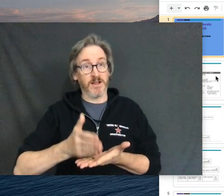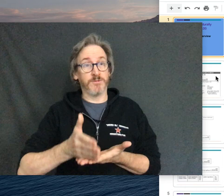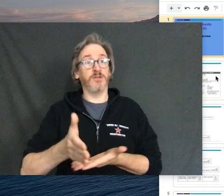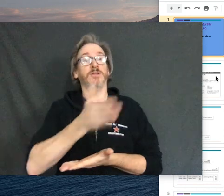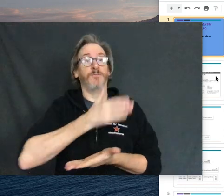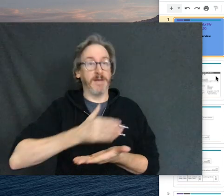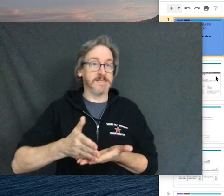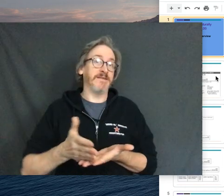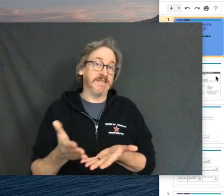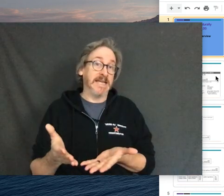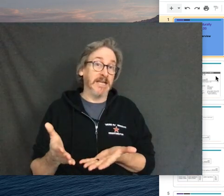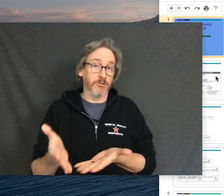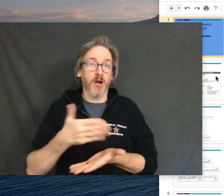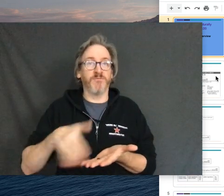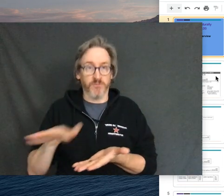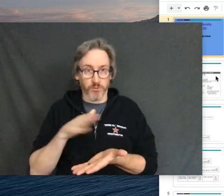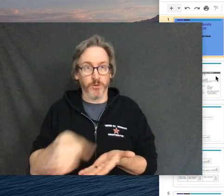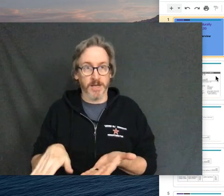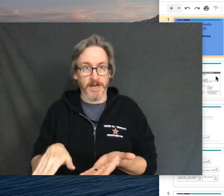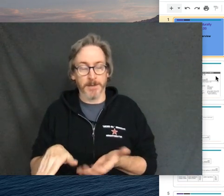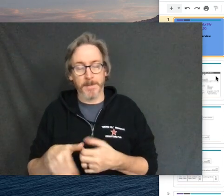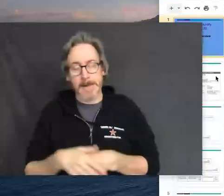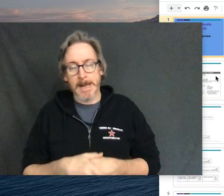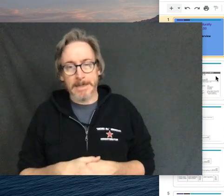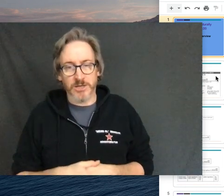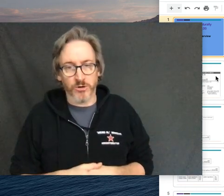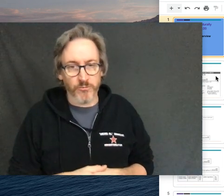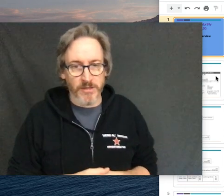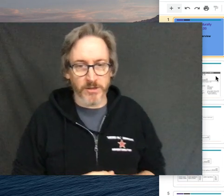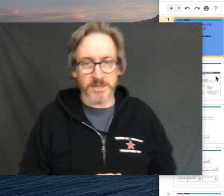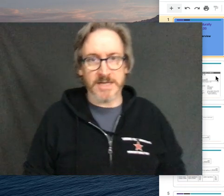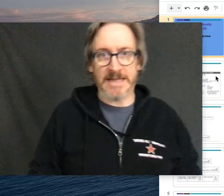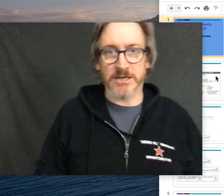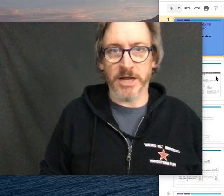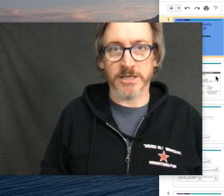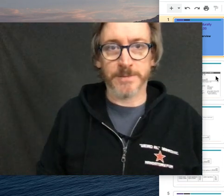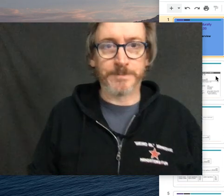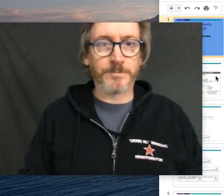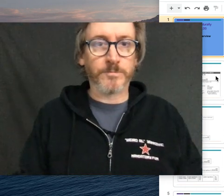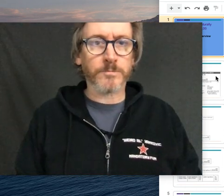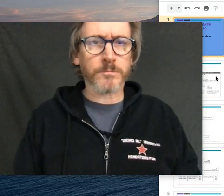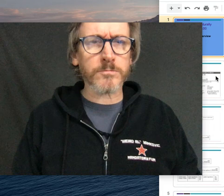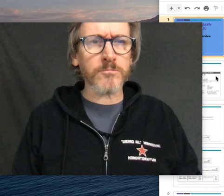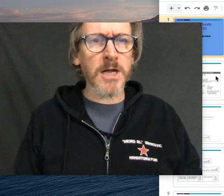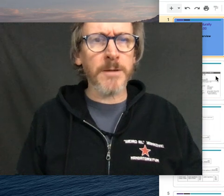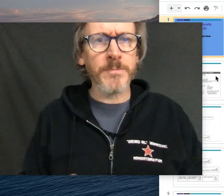have them developed, you basically have to take a year off before you can get in. So rather than take that chance.